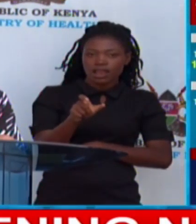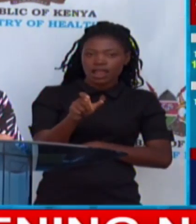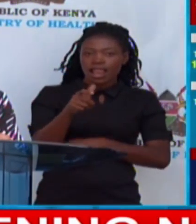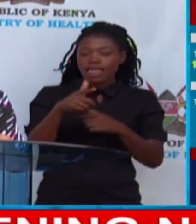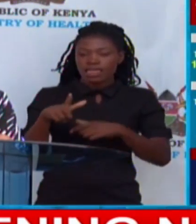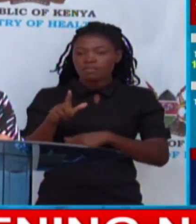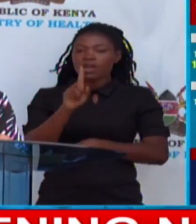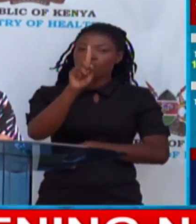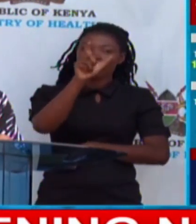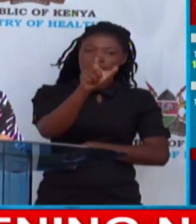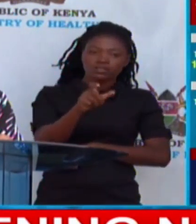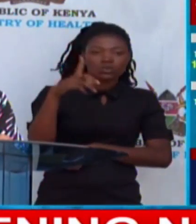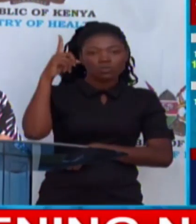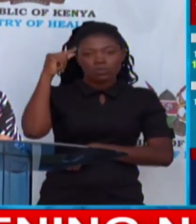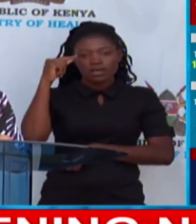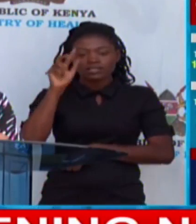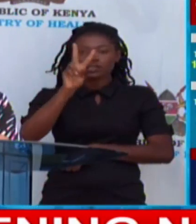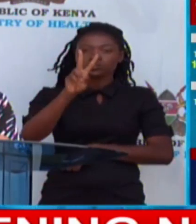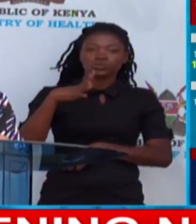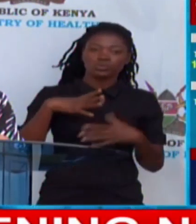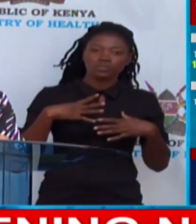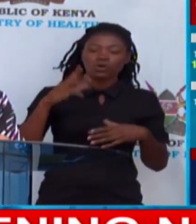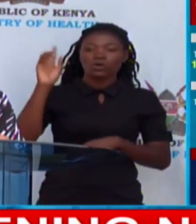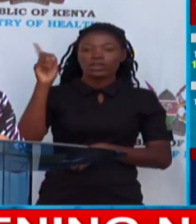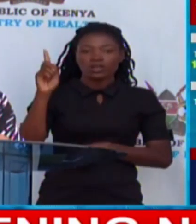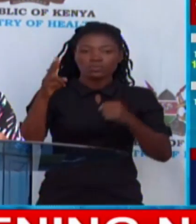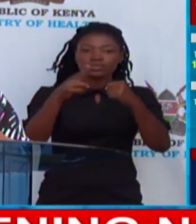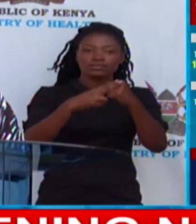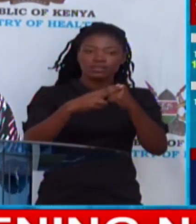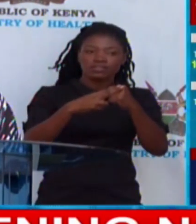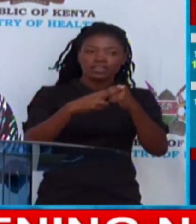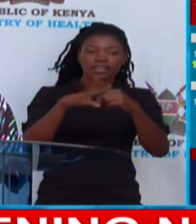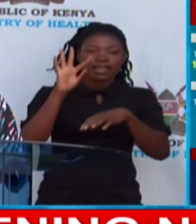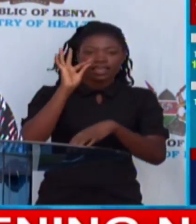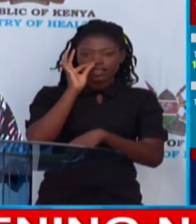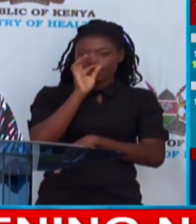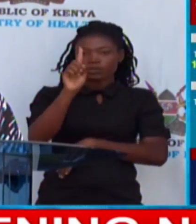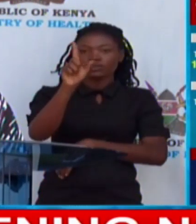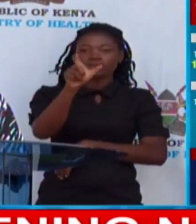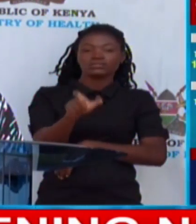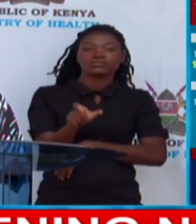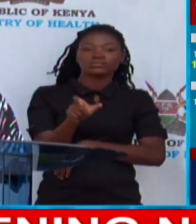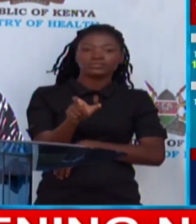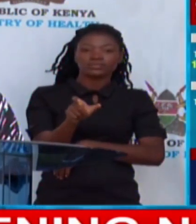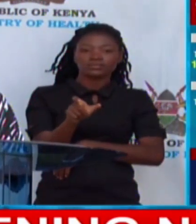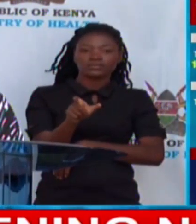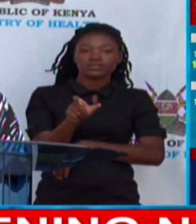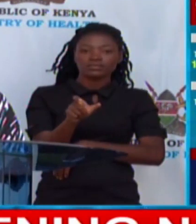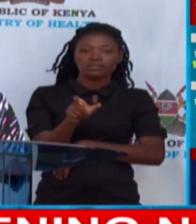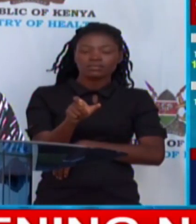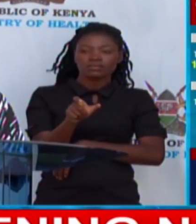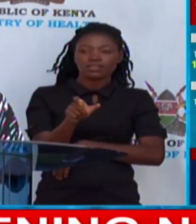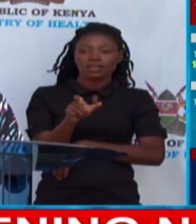1, Mombasa 2, Nairobi 7, Nyeri 1. In terms of gender,